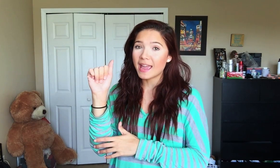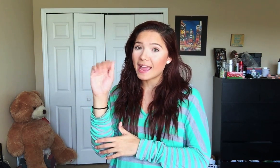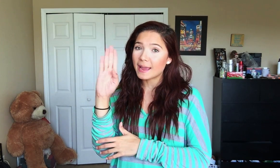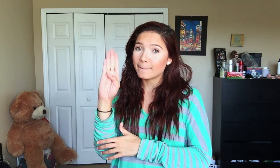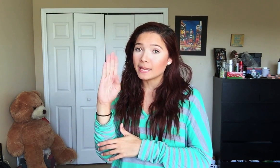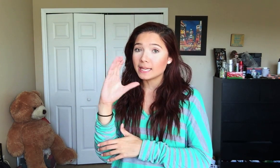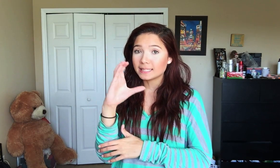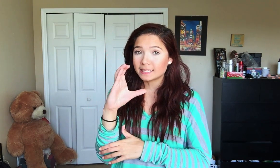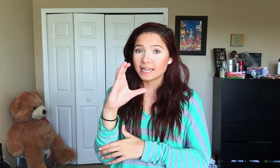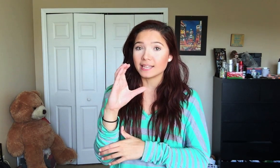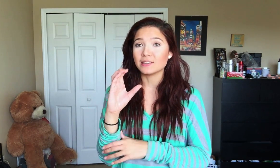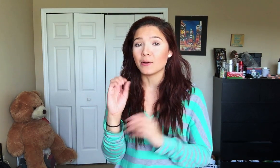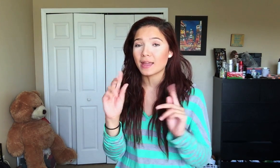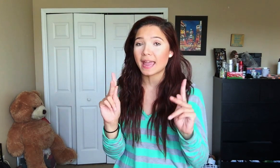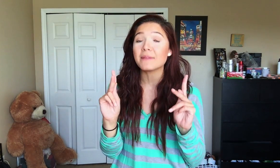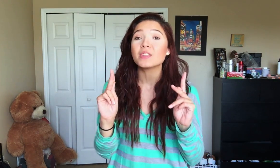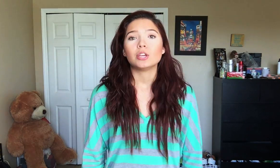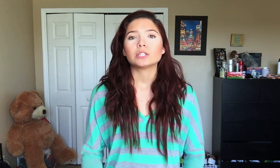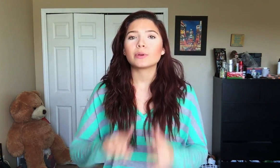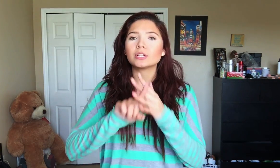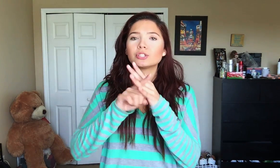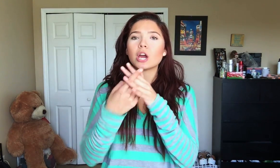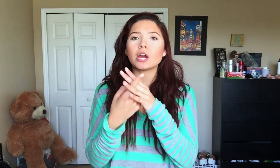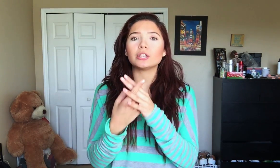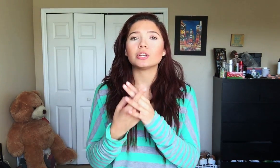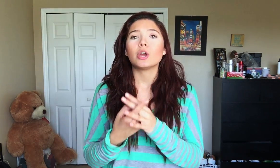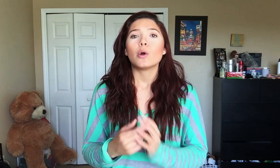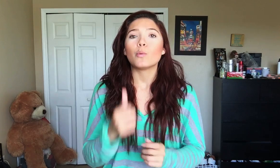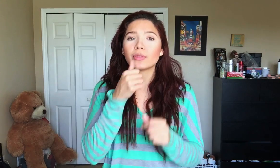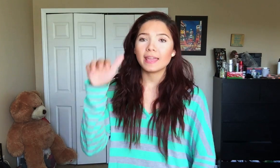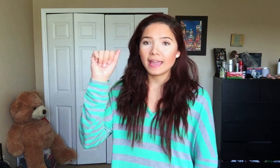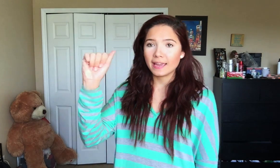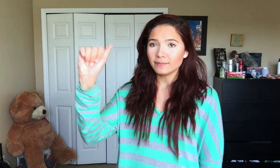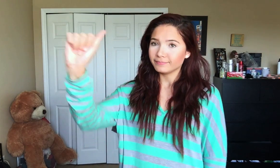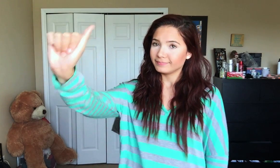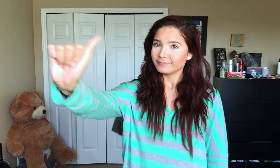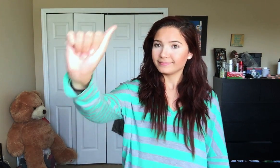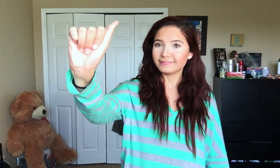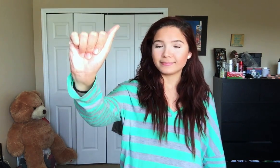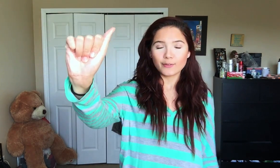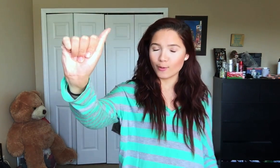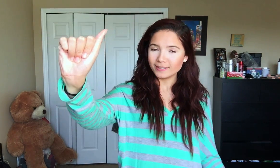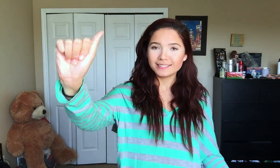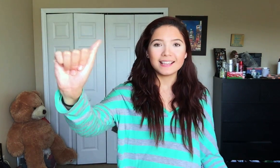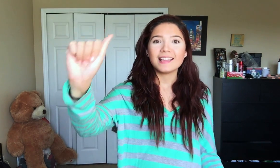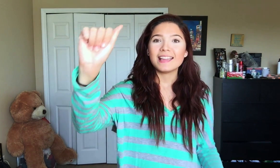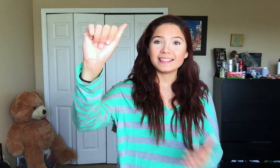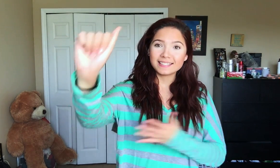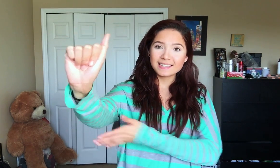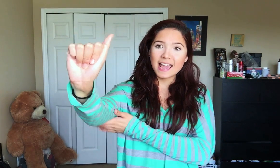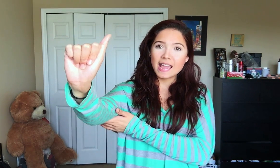ABC's okay so we're gonna start with a course this is a